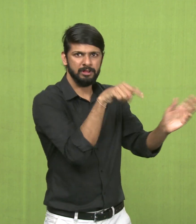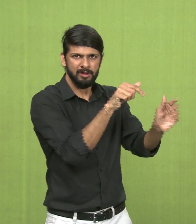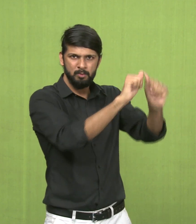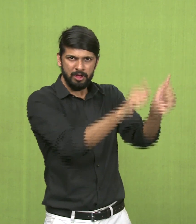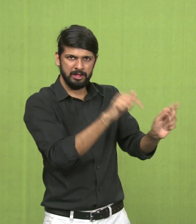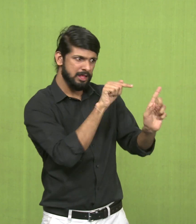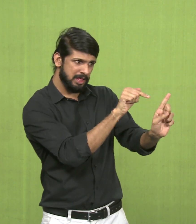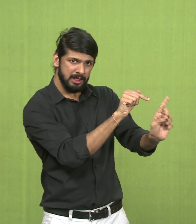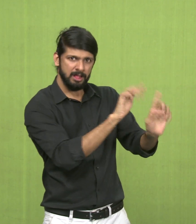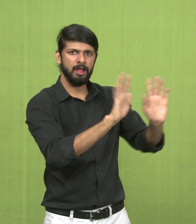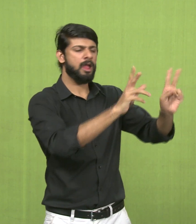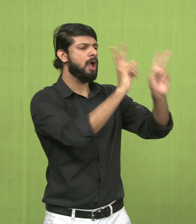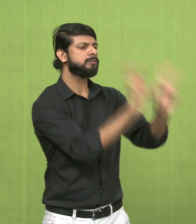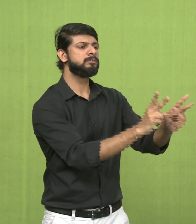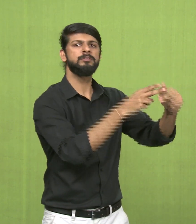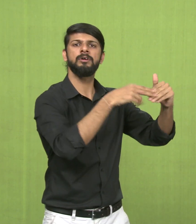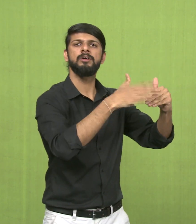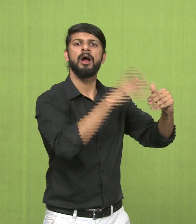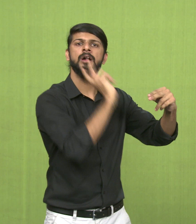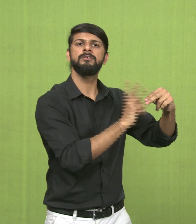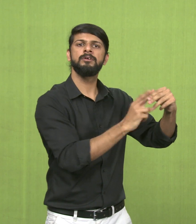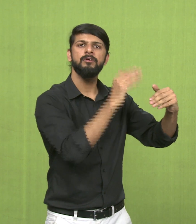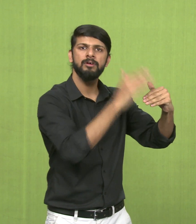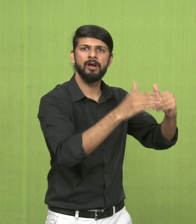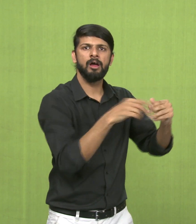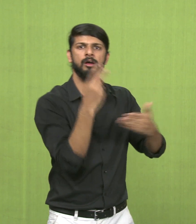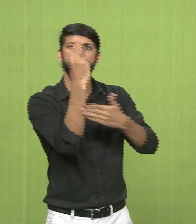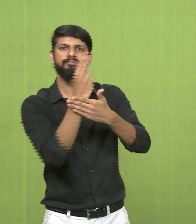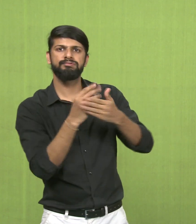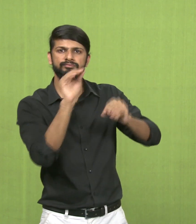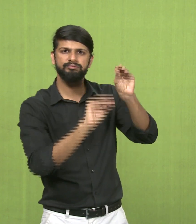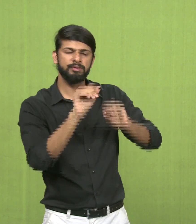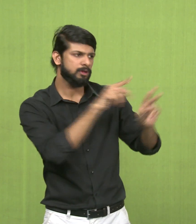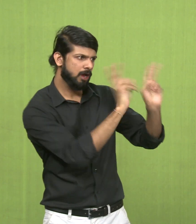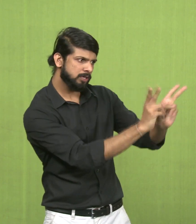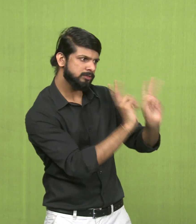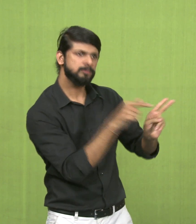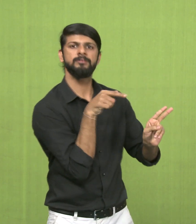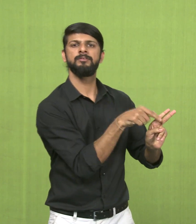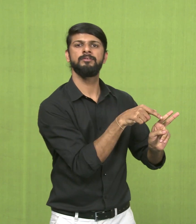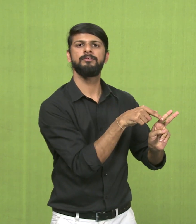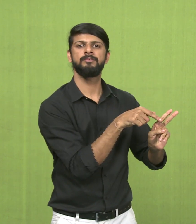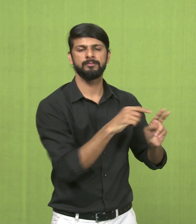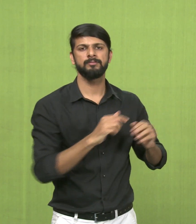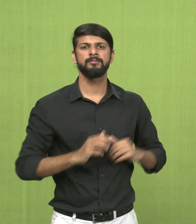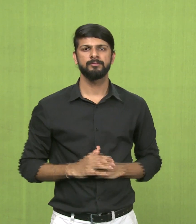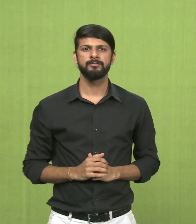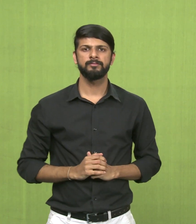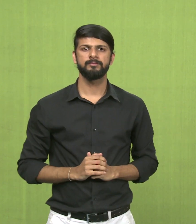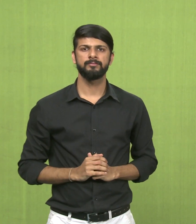These models, these items, these objects are inanimate. That means they are not moving. And the artwork which depicts this is